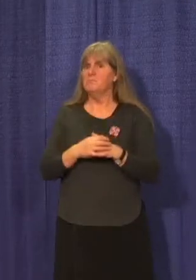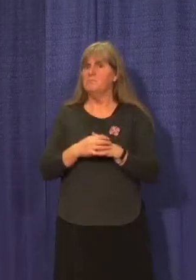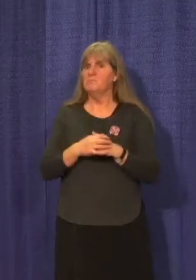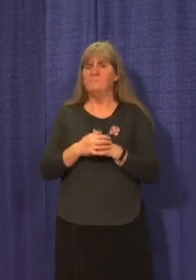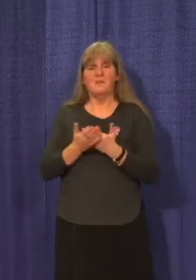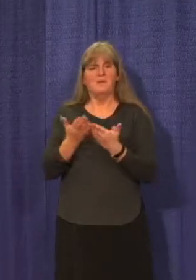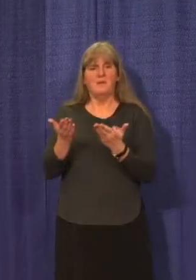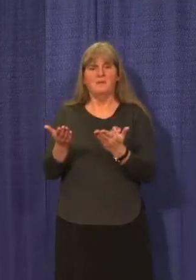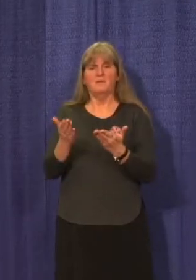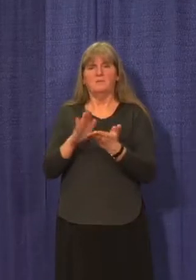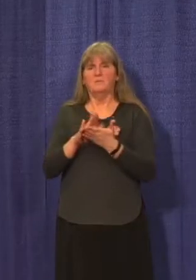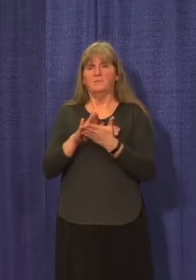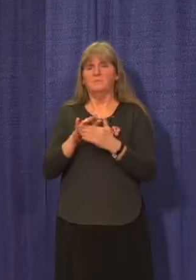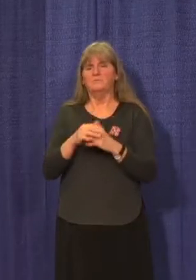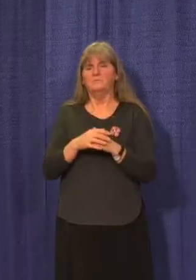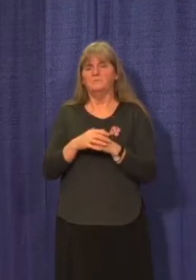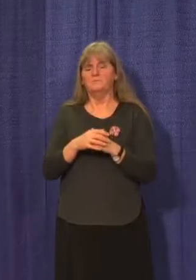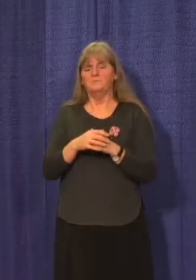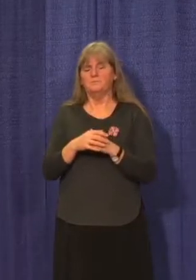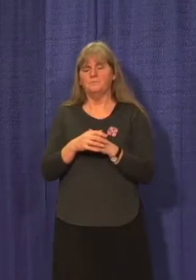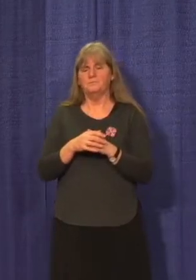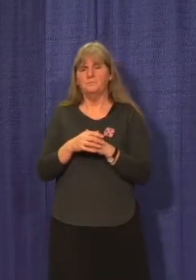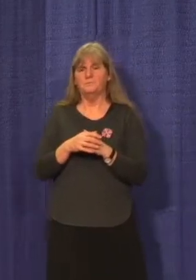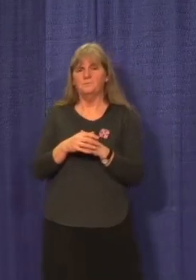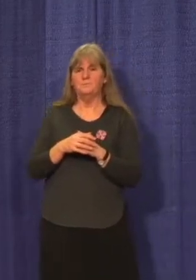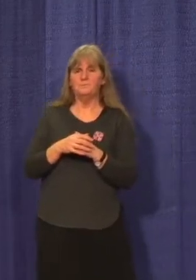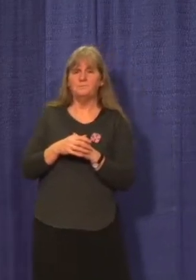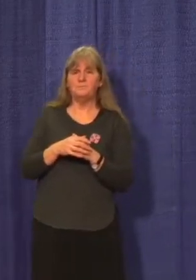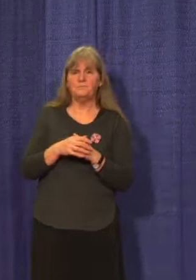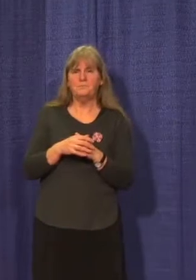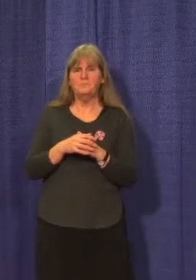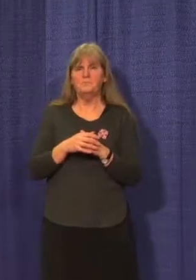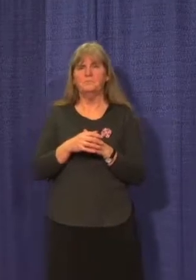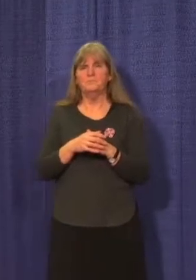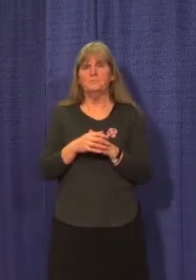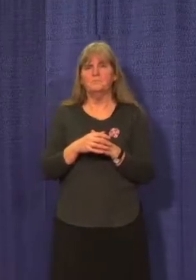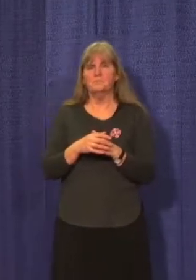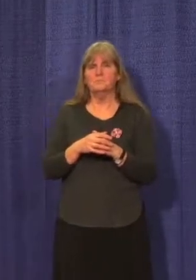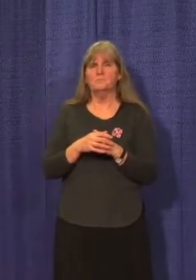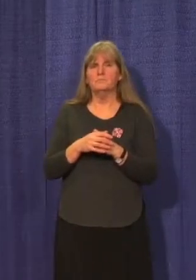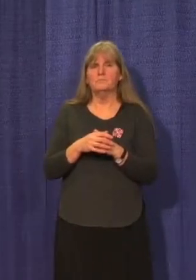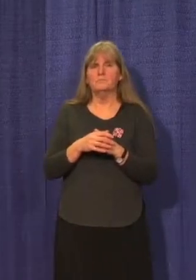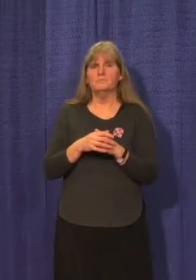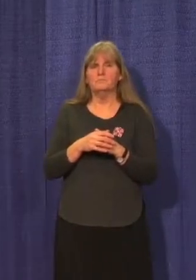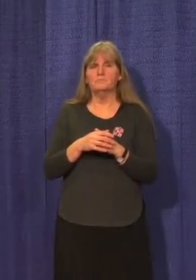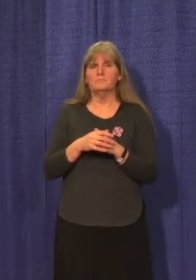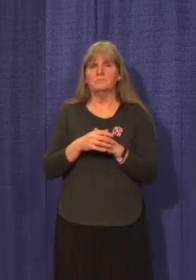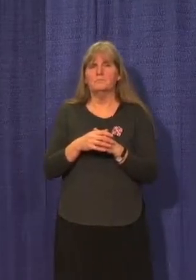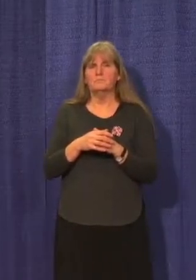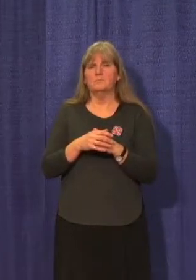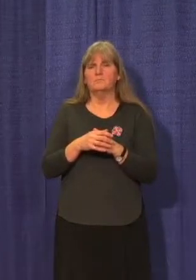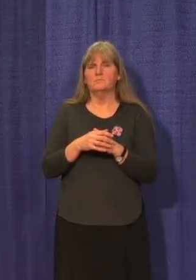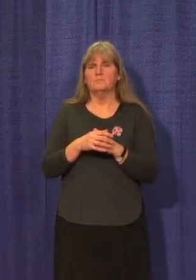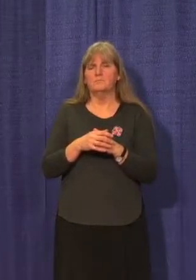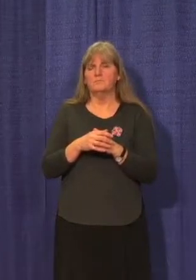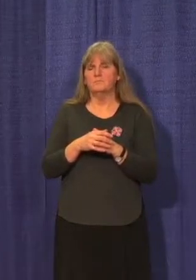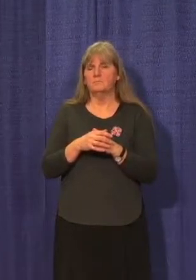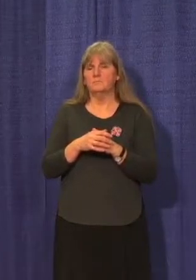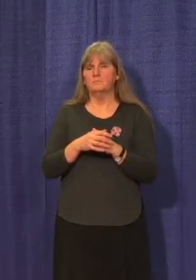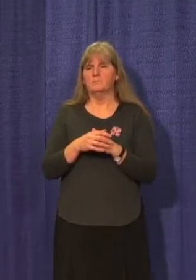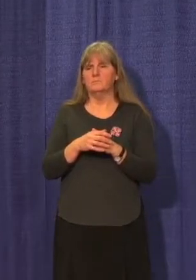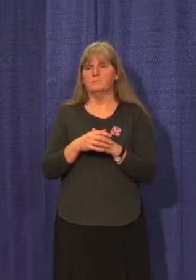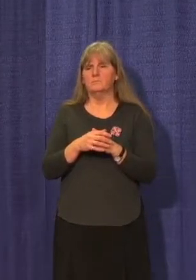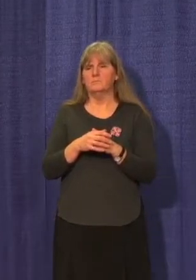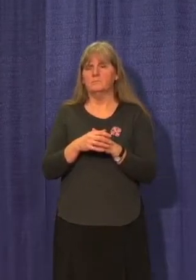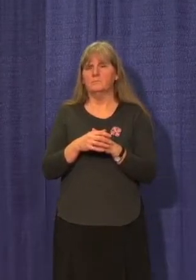available through the department, through the schools, through the access that students have at their individual schools.